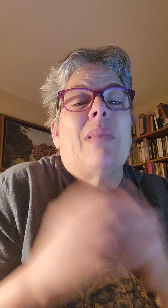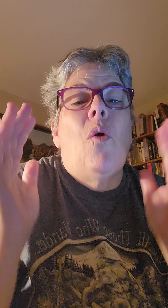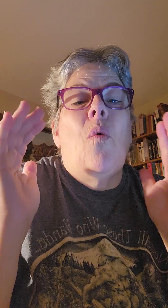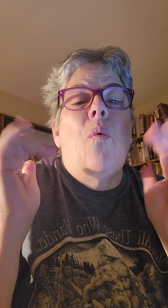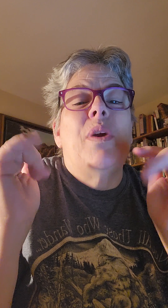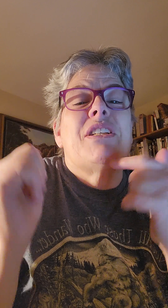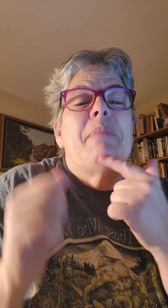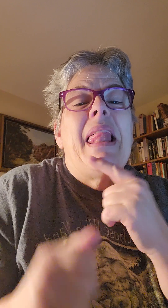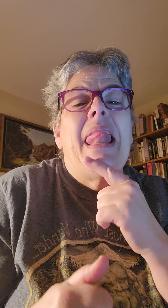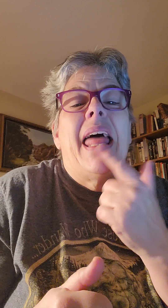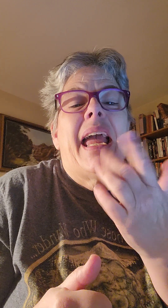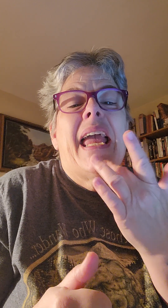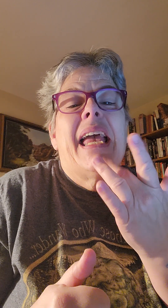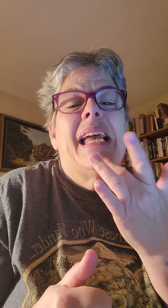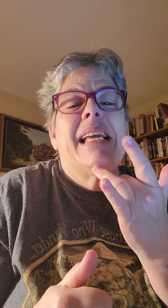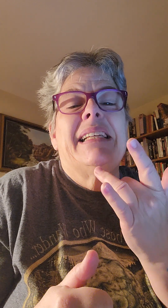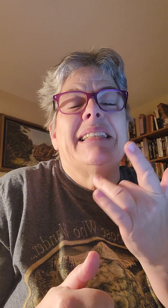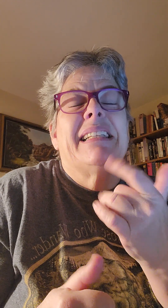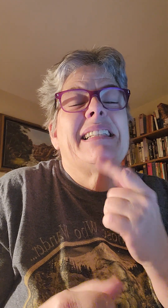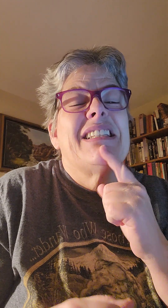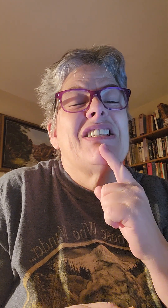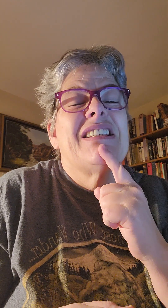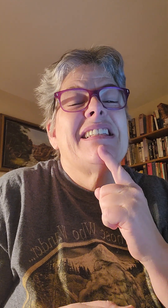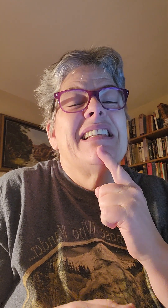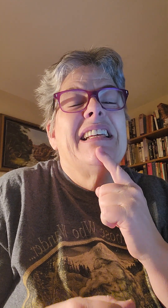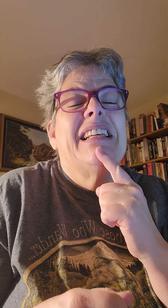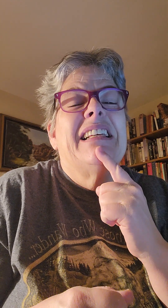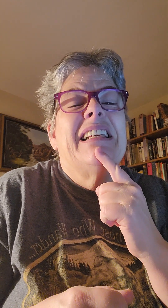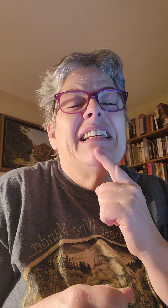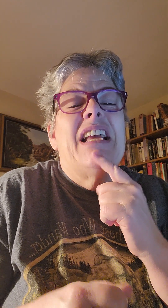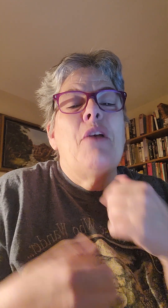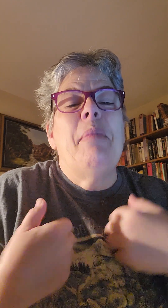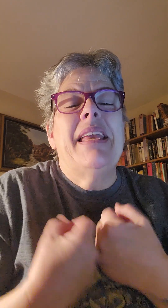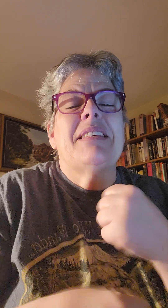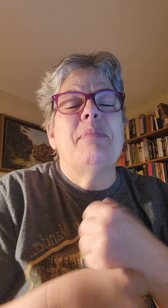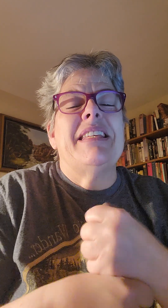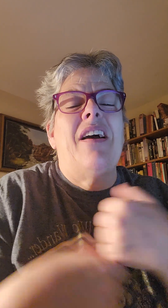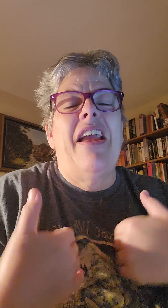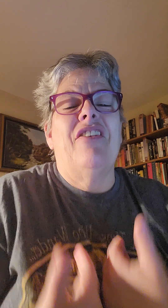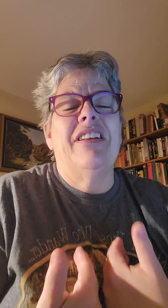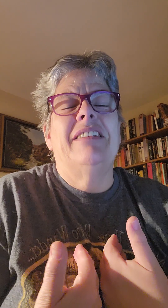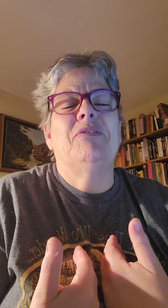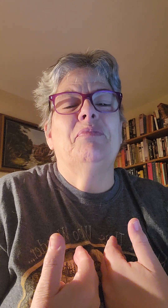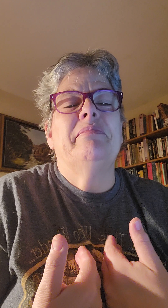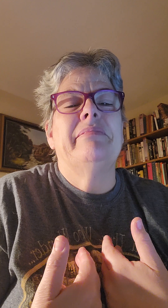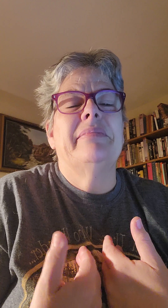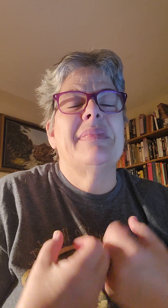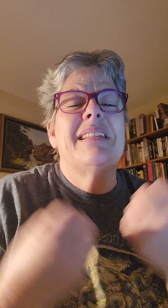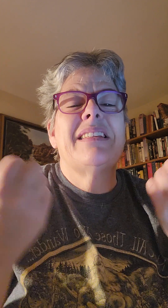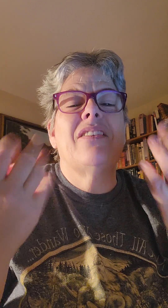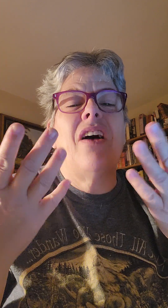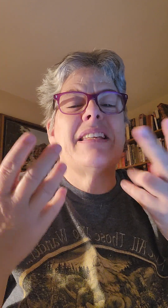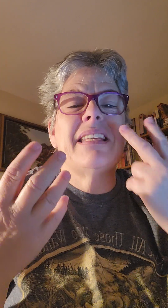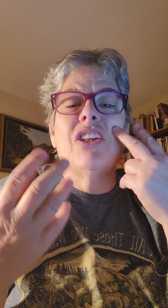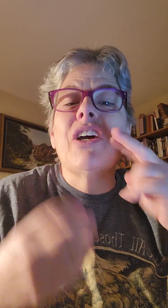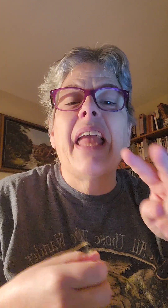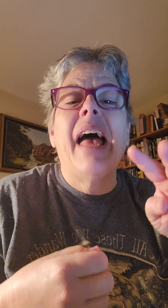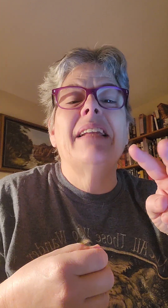wish me luck. Cause it's, it makes me tired. It's a lot to look at